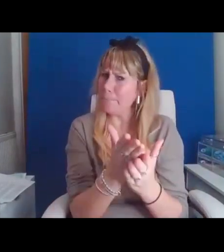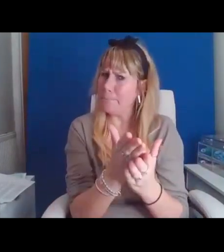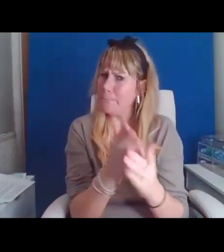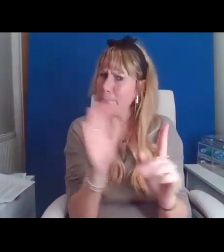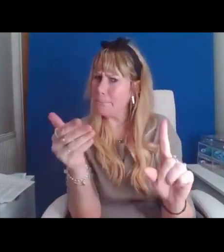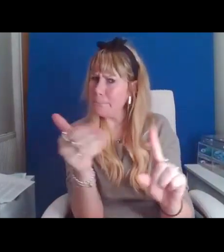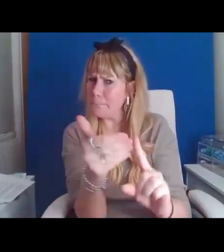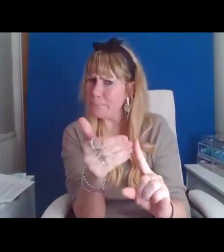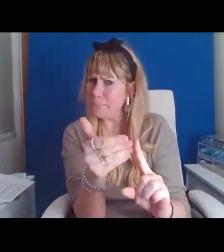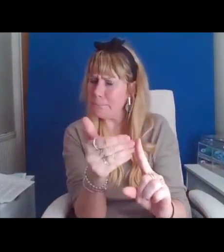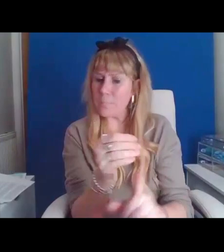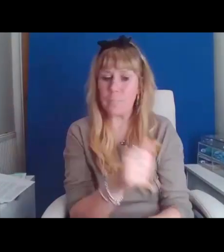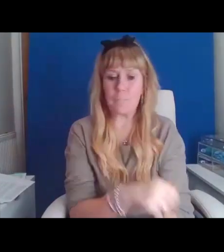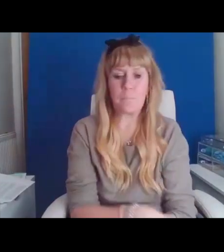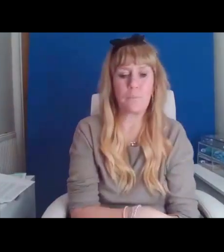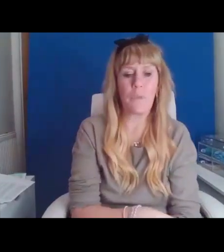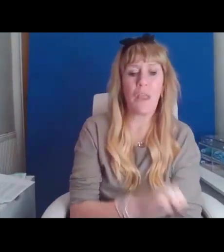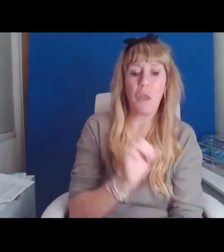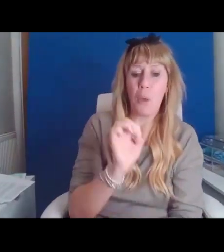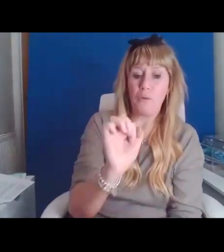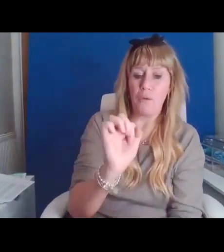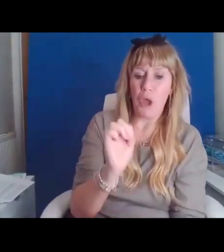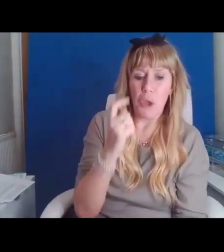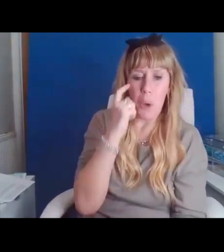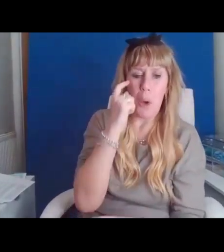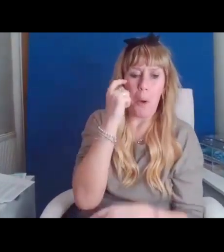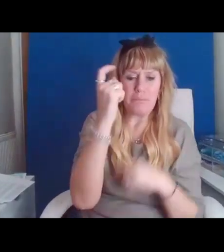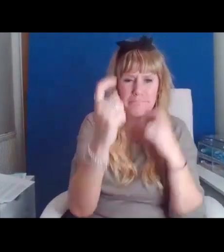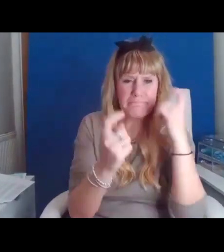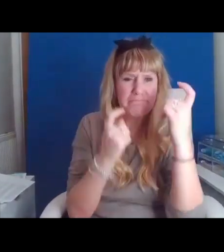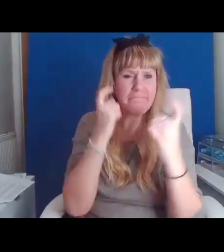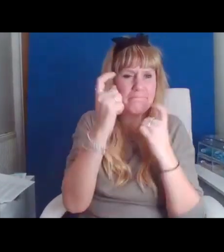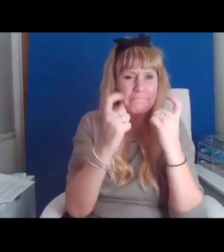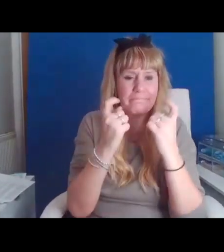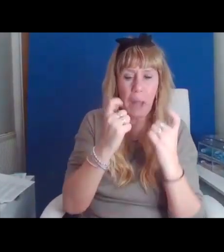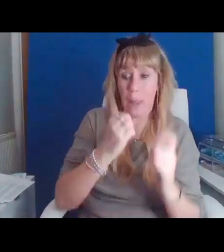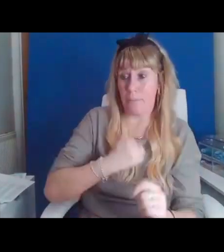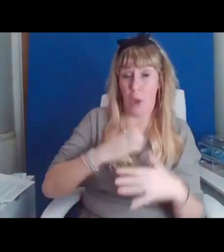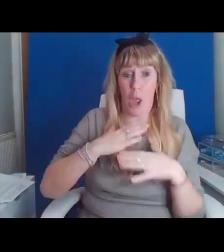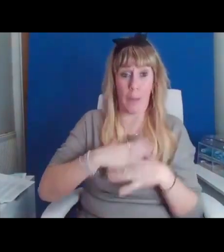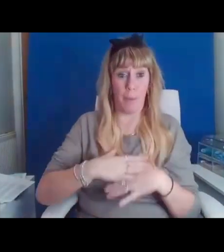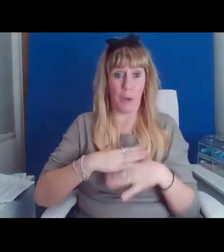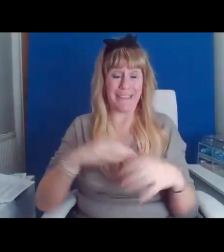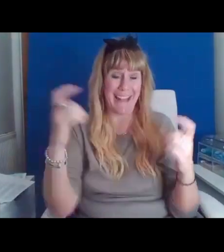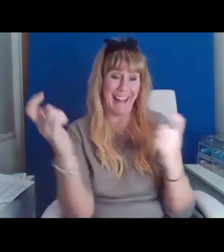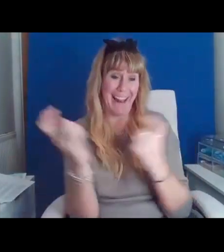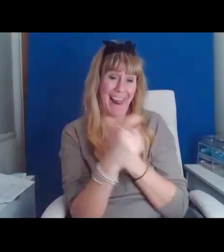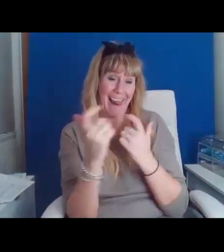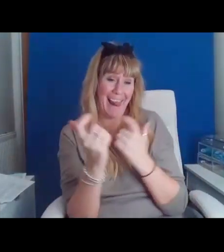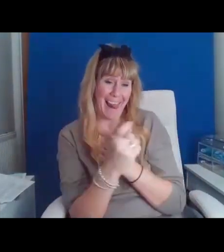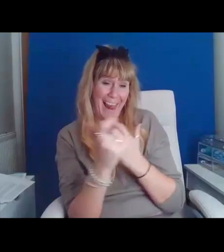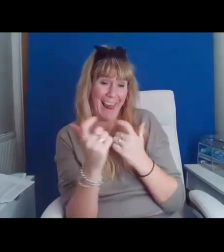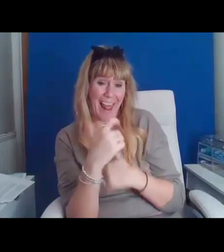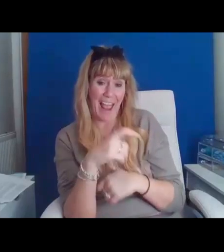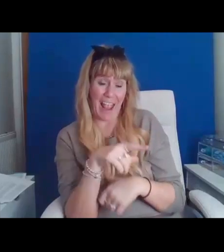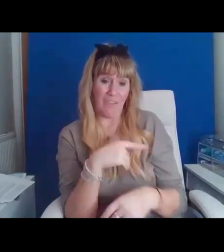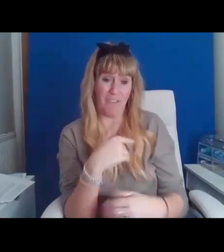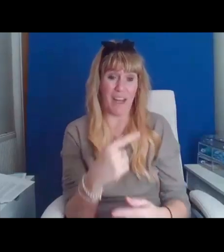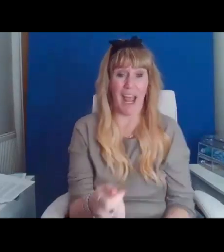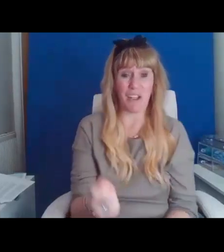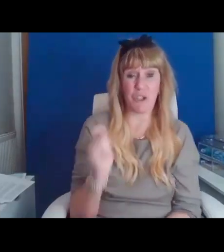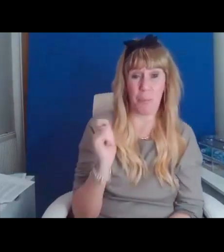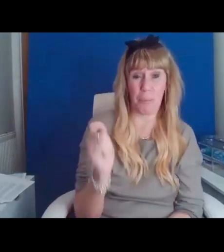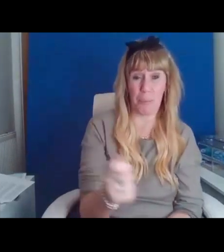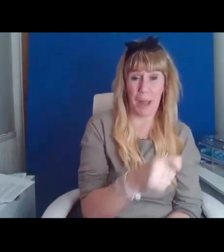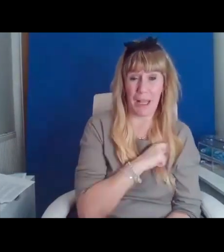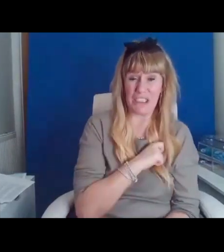of your serious pontification. My body gets the last laugh, even as you punish it, withholding healthcare, pain